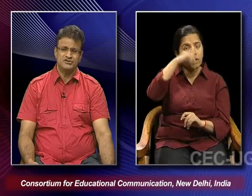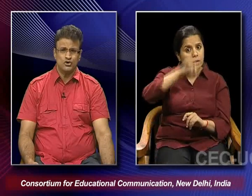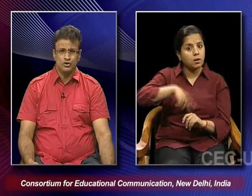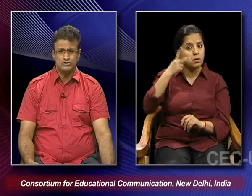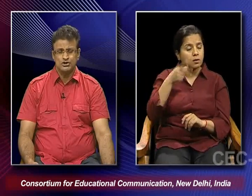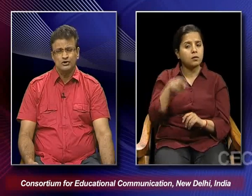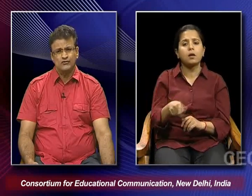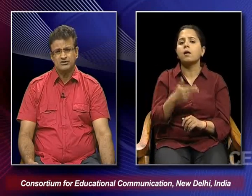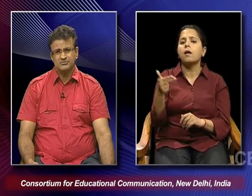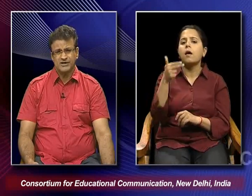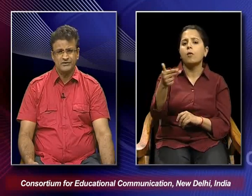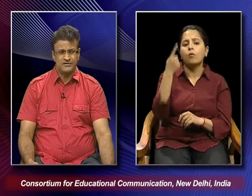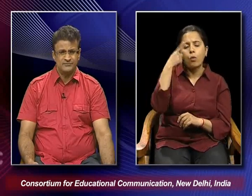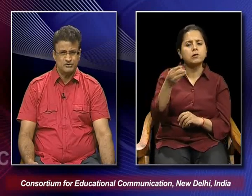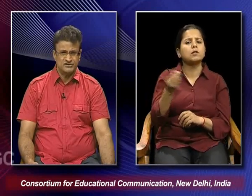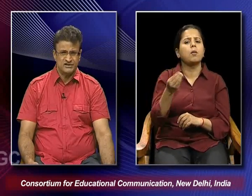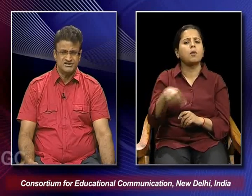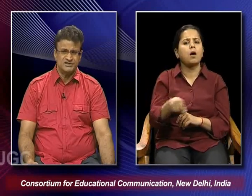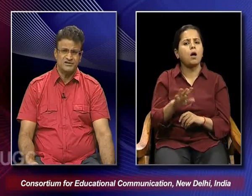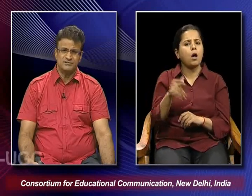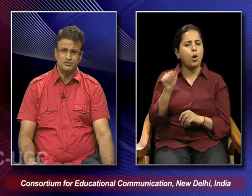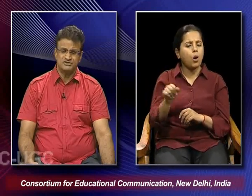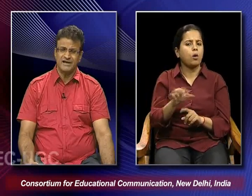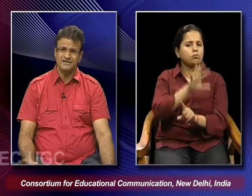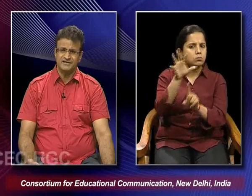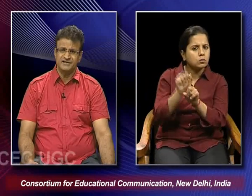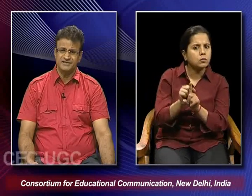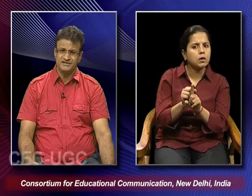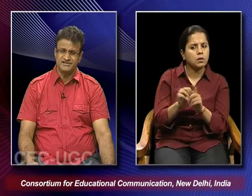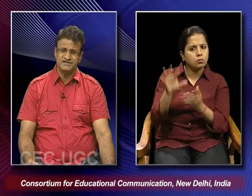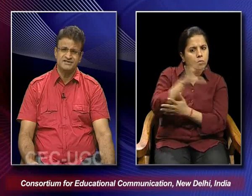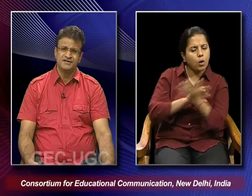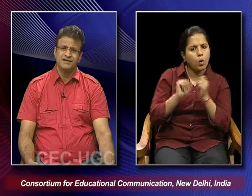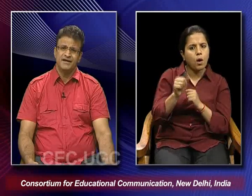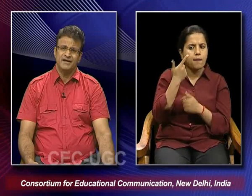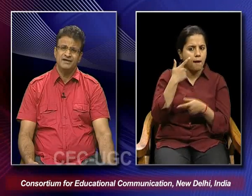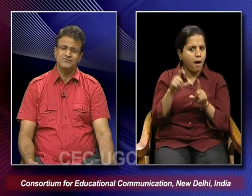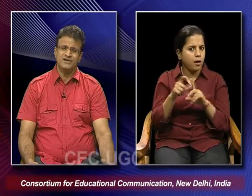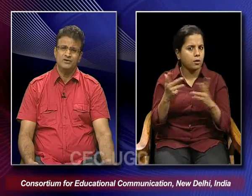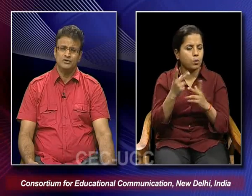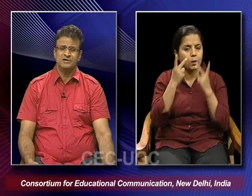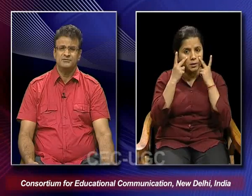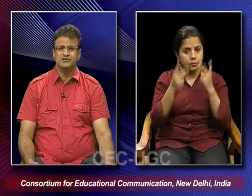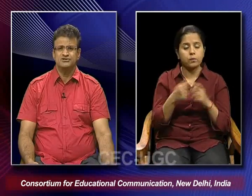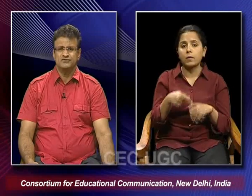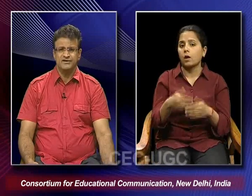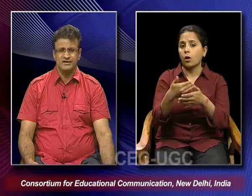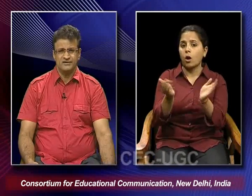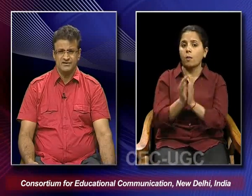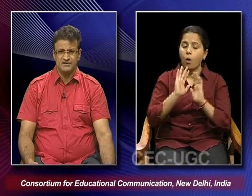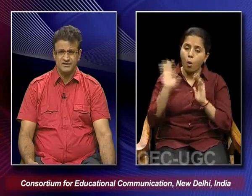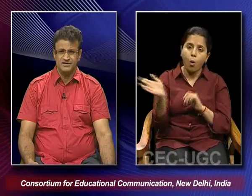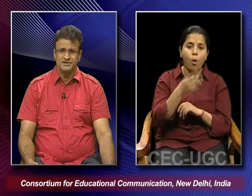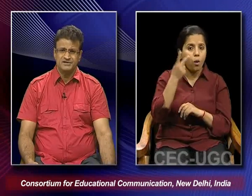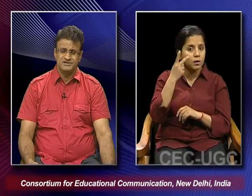which calls for some kind of a composite culture and composite identity in that sense. And when all the communities of India,